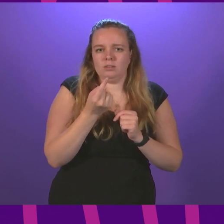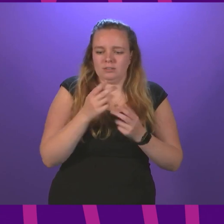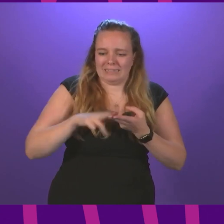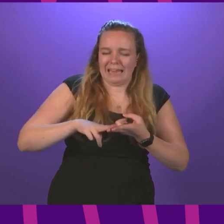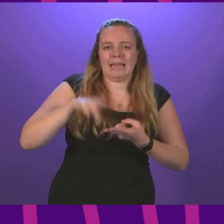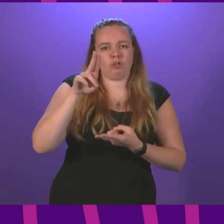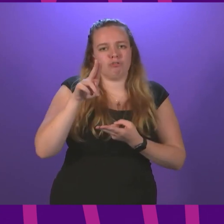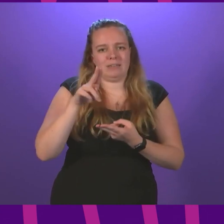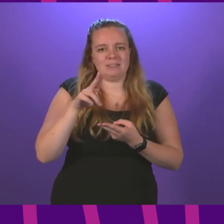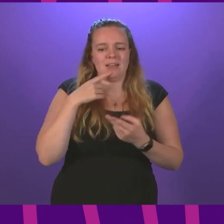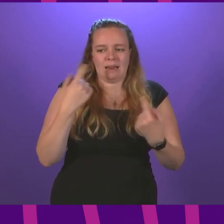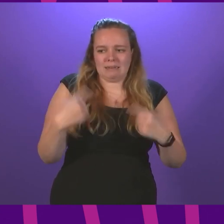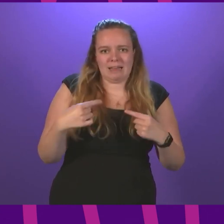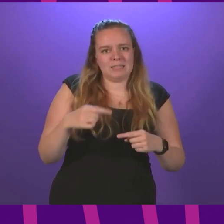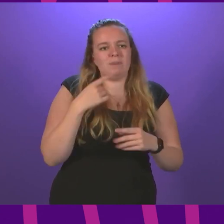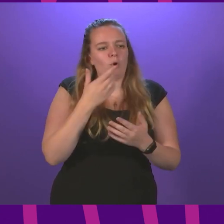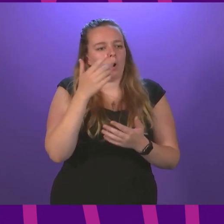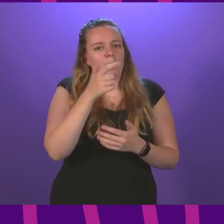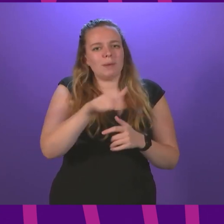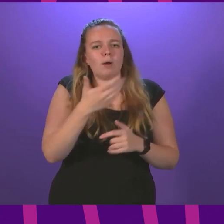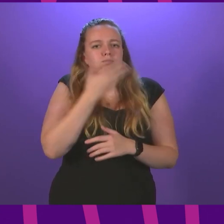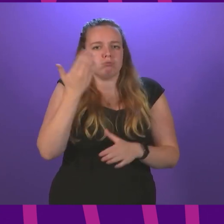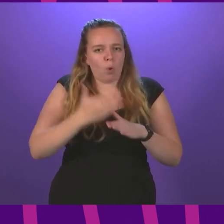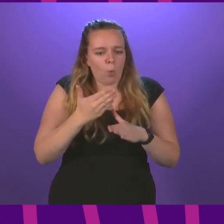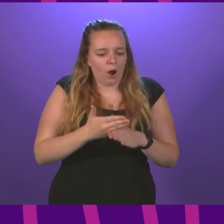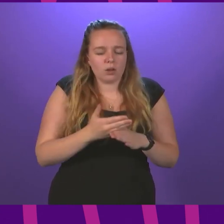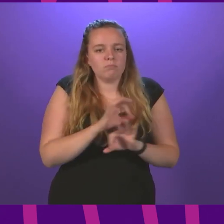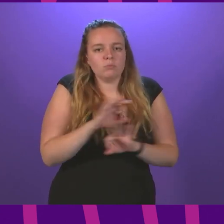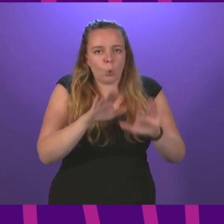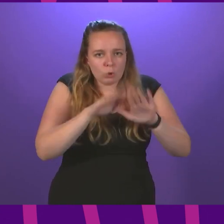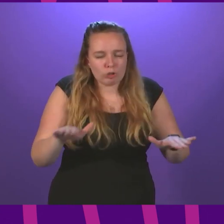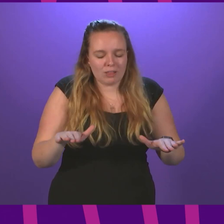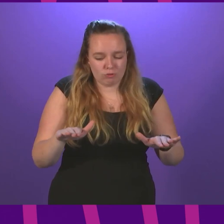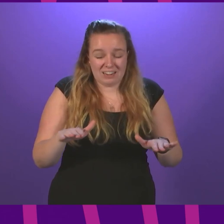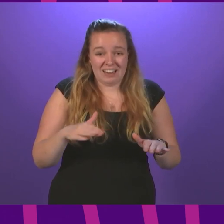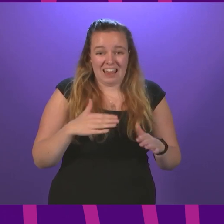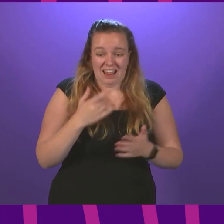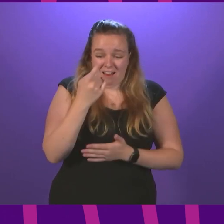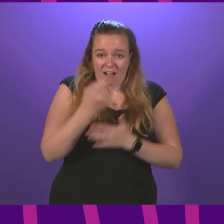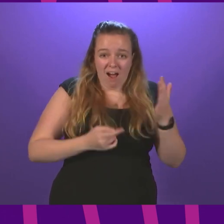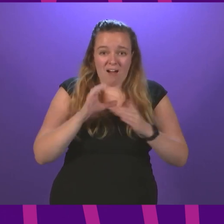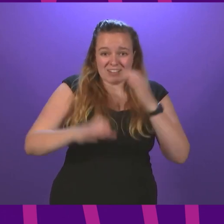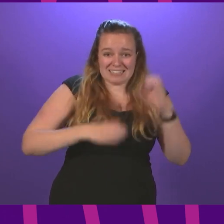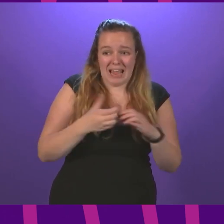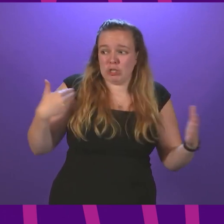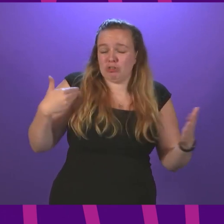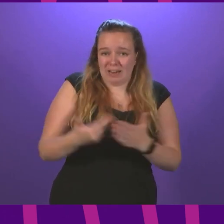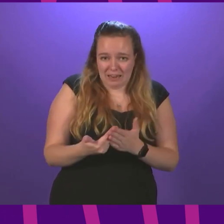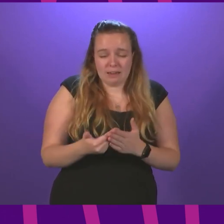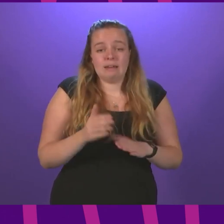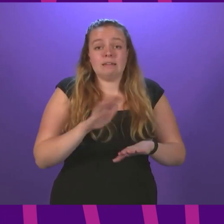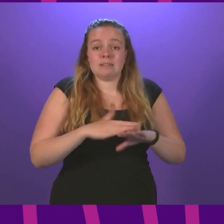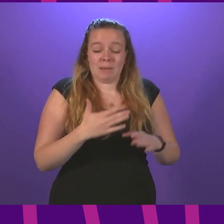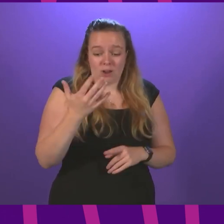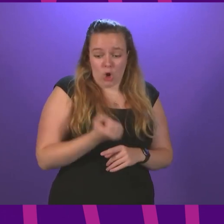increase in entitlements for out-of-work people without children in half a century, despite the fact that earnings have